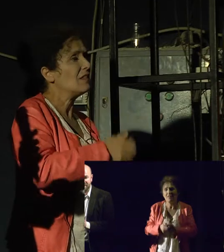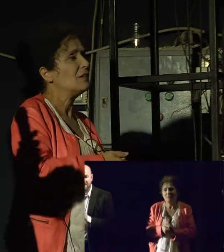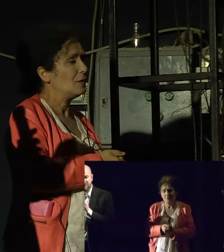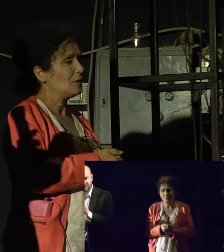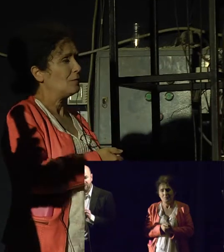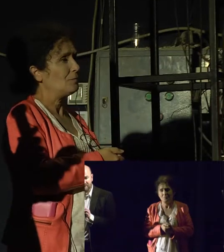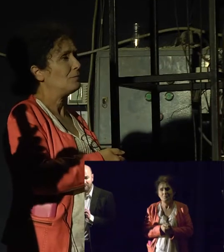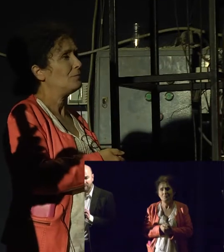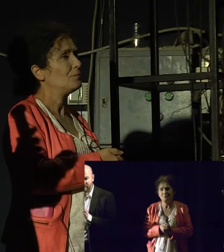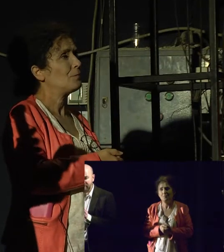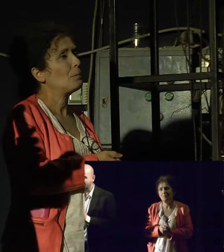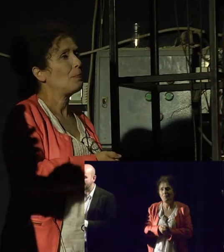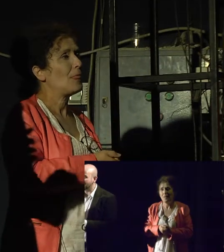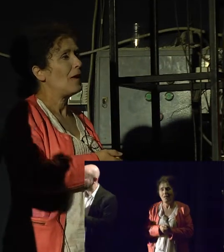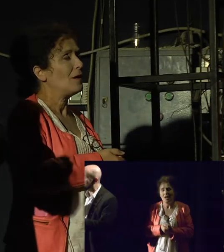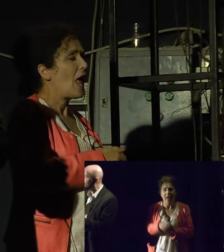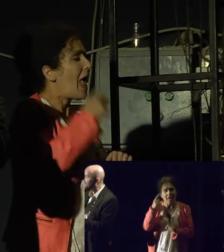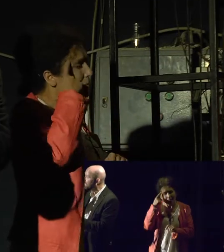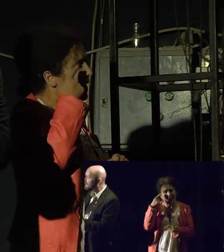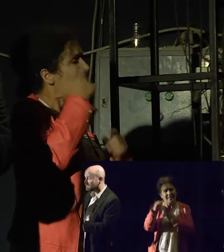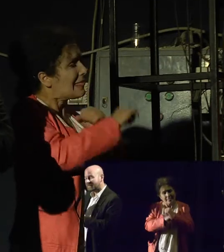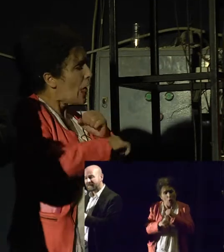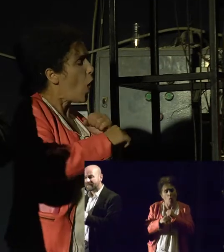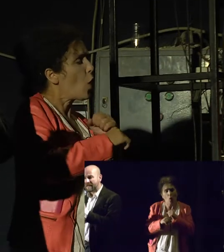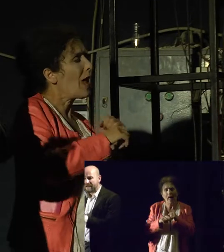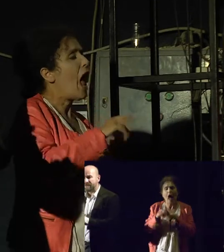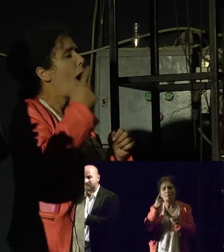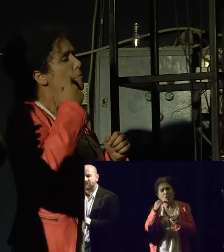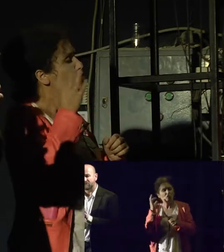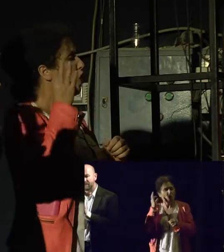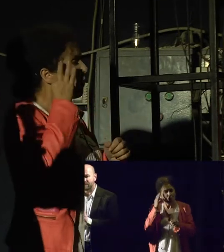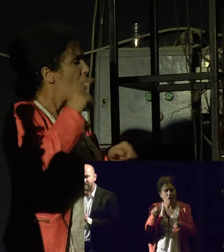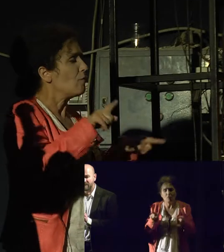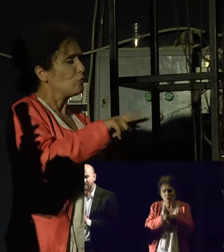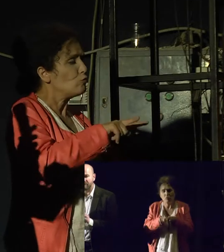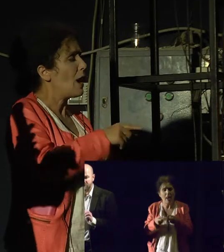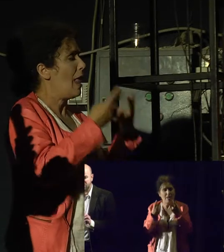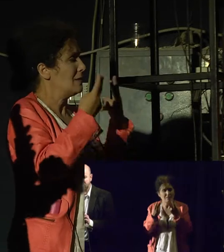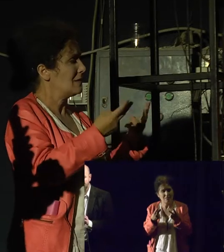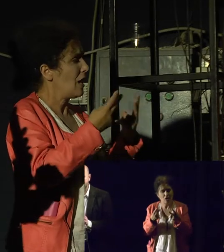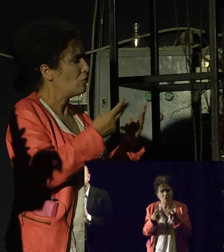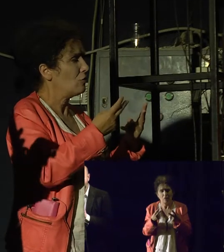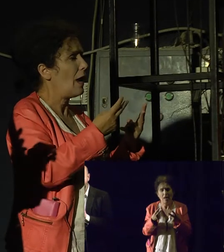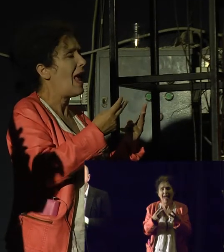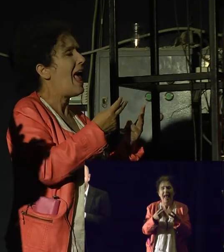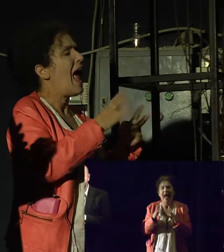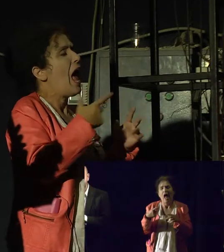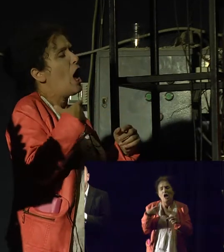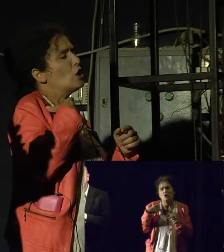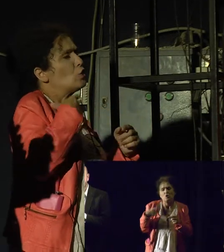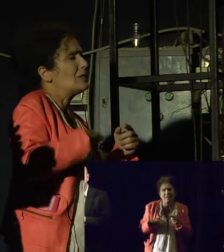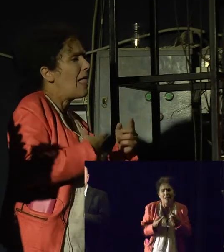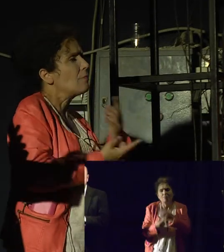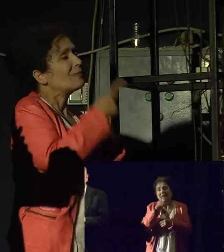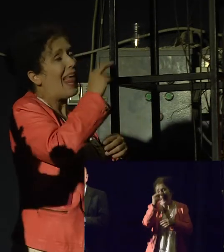studies. Gender ideology, what it basically means, is any social innovation of the church, any